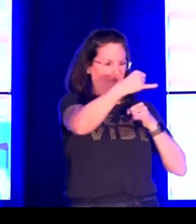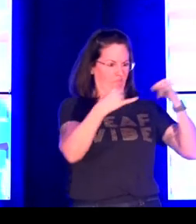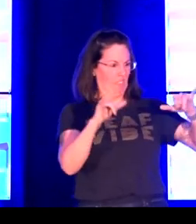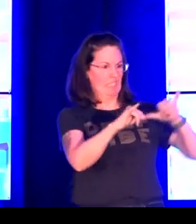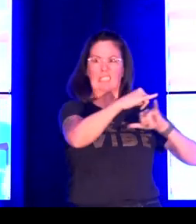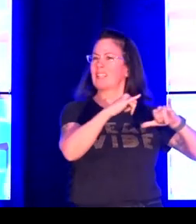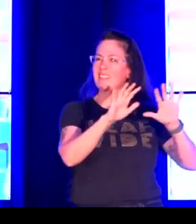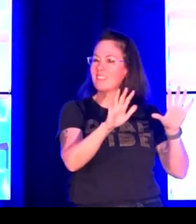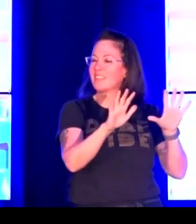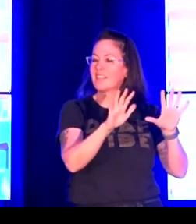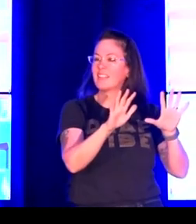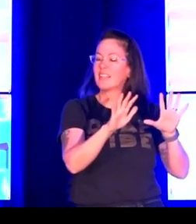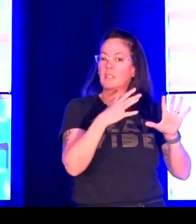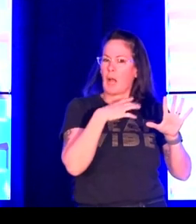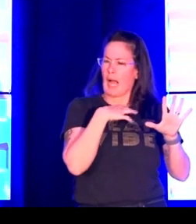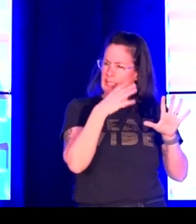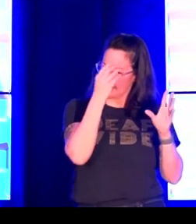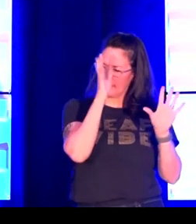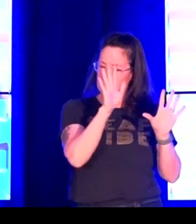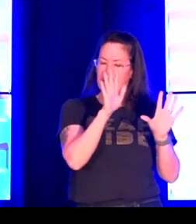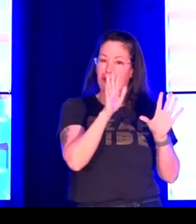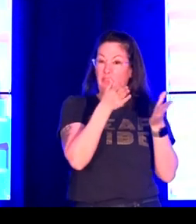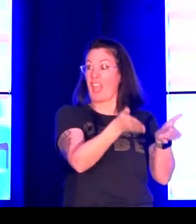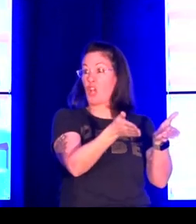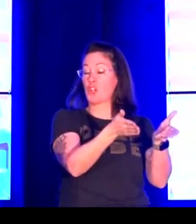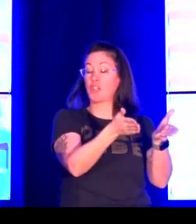if we treat them as fixed and bounded.